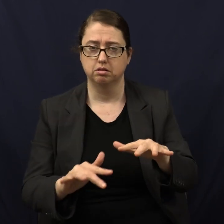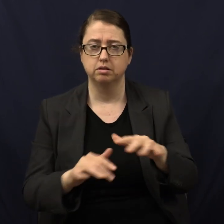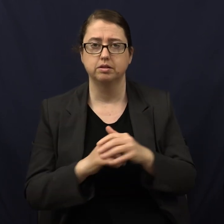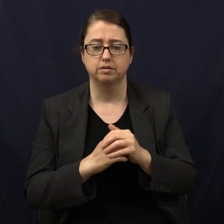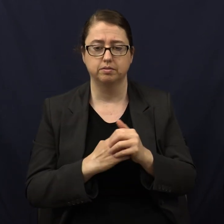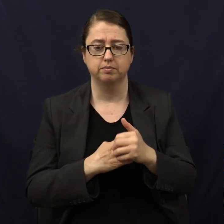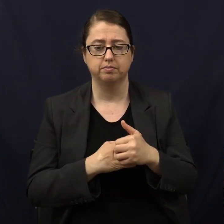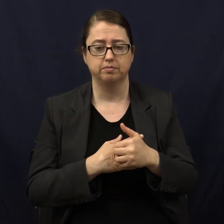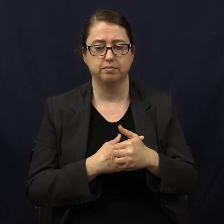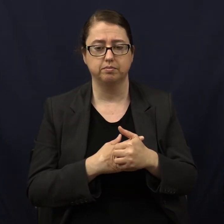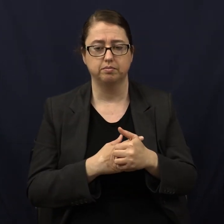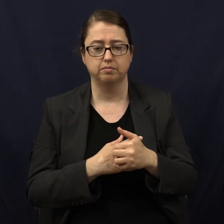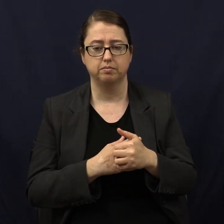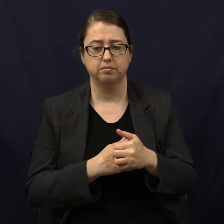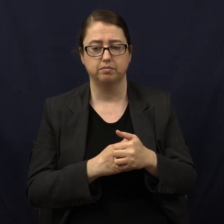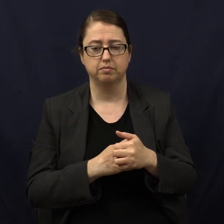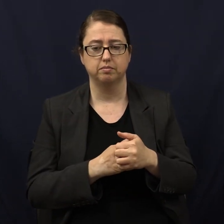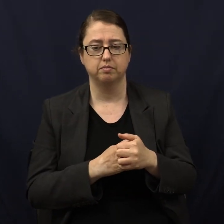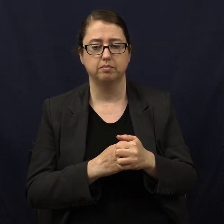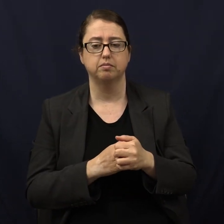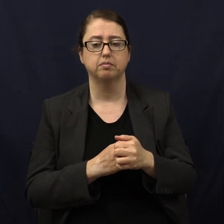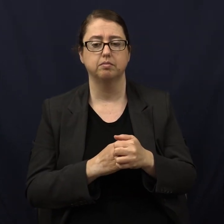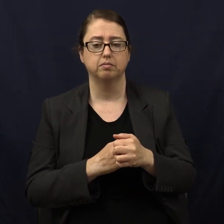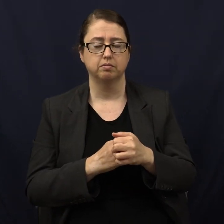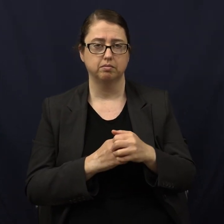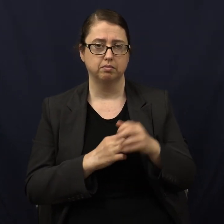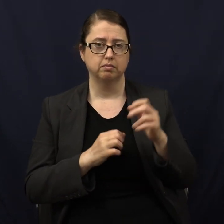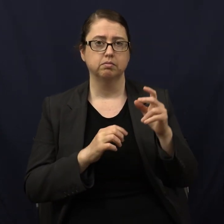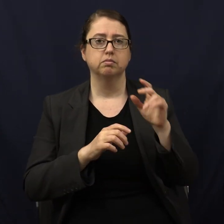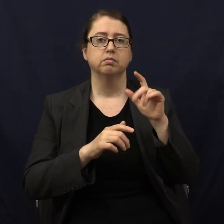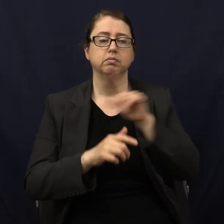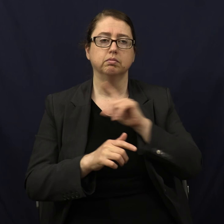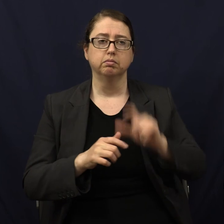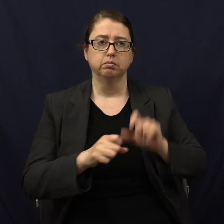Watch. The Lord does not now work to bring many souls in the truth. Why?